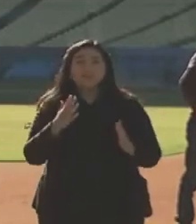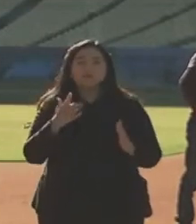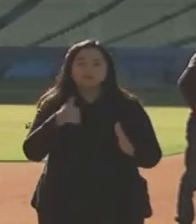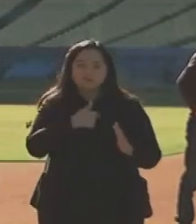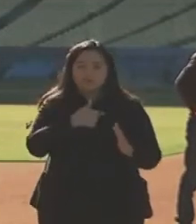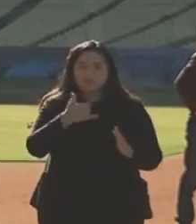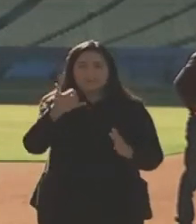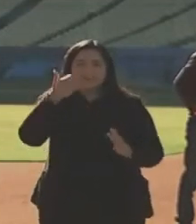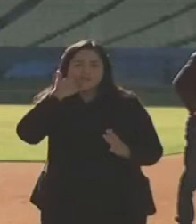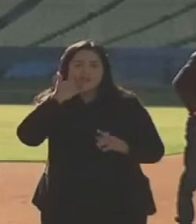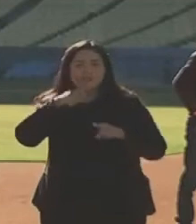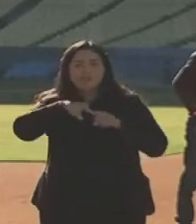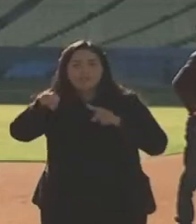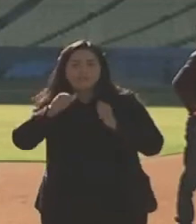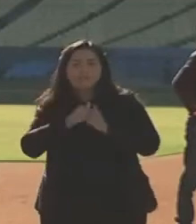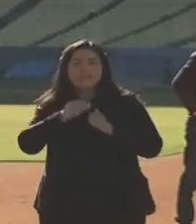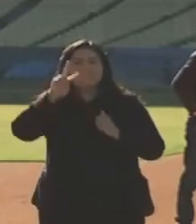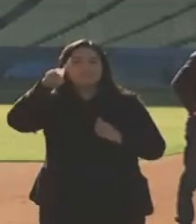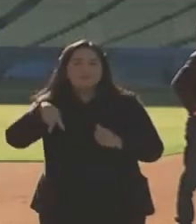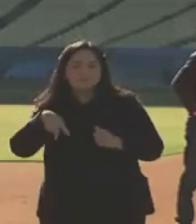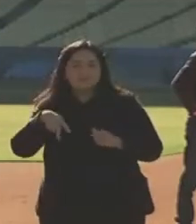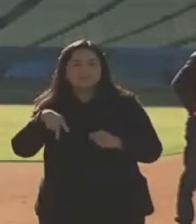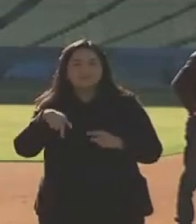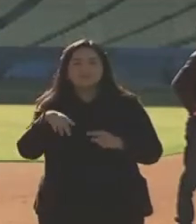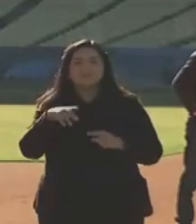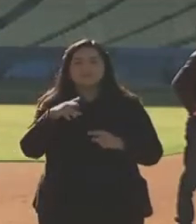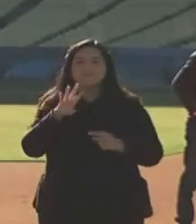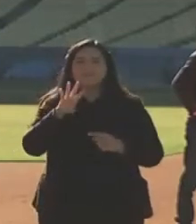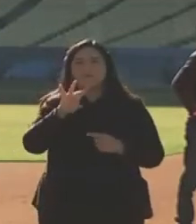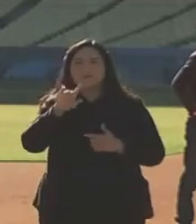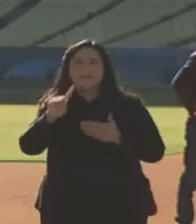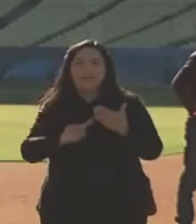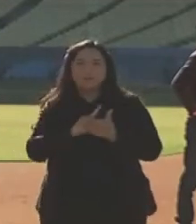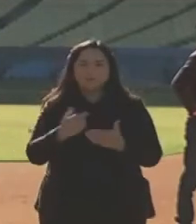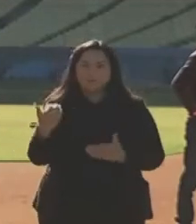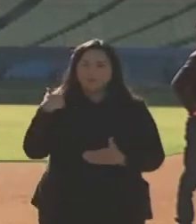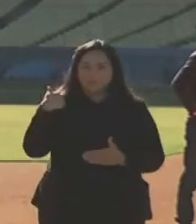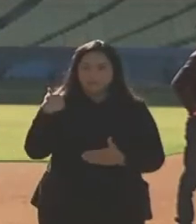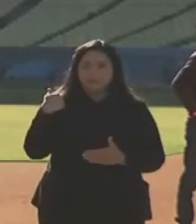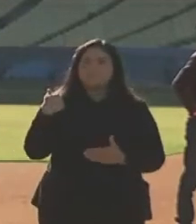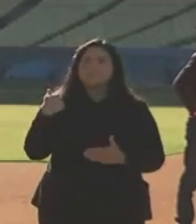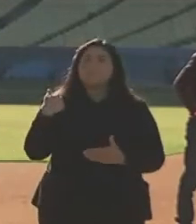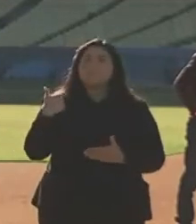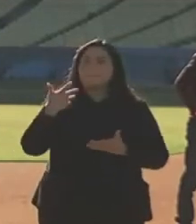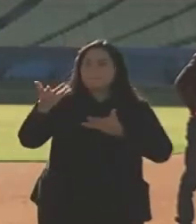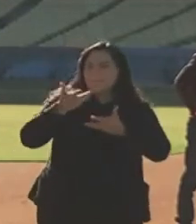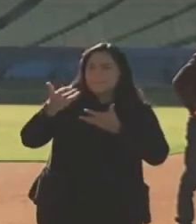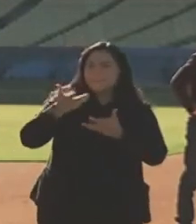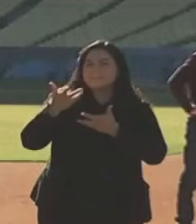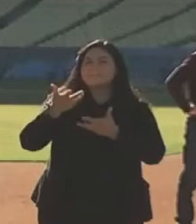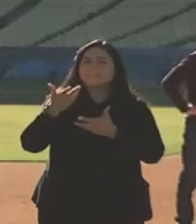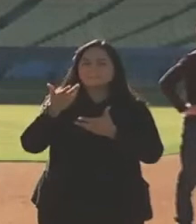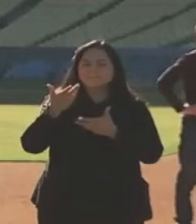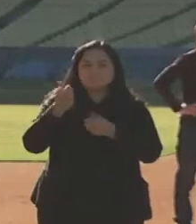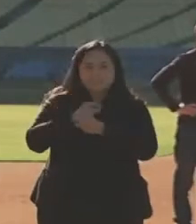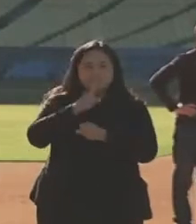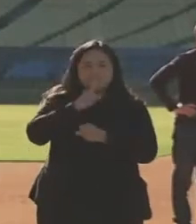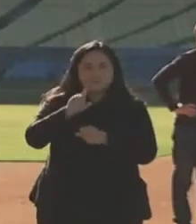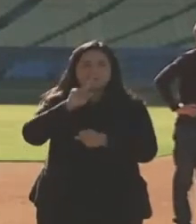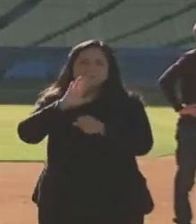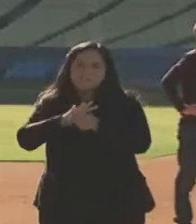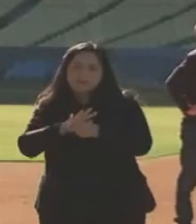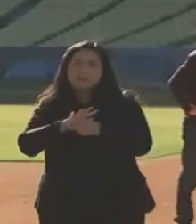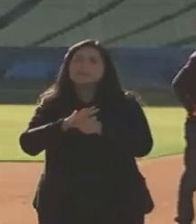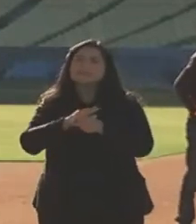the HHS secretary 48 hours ago, making commitment and furthering their resolve to distribute